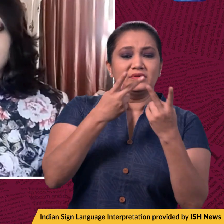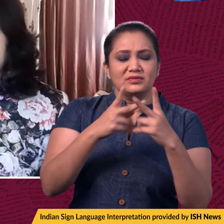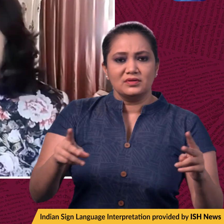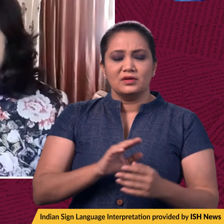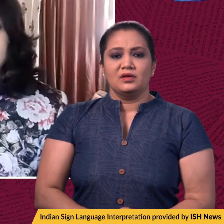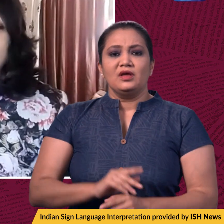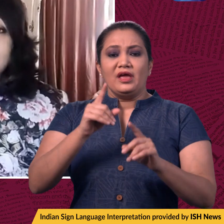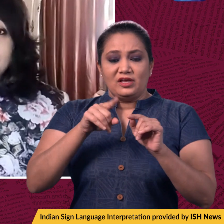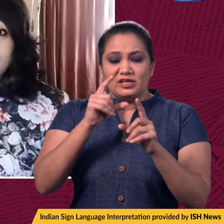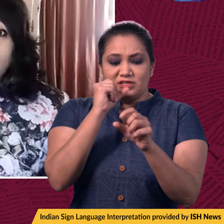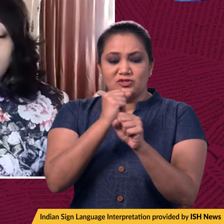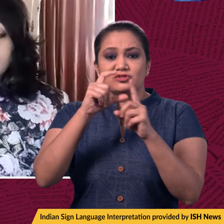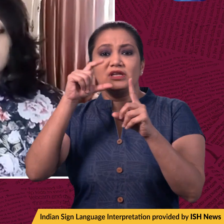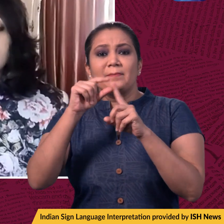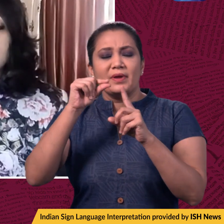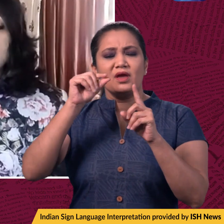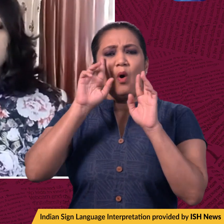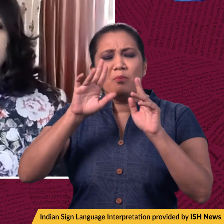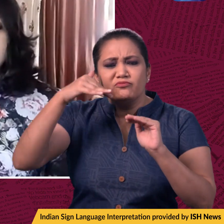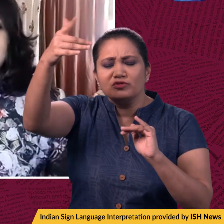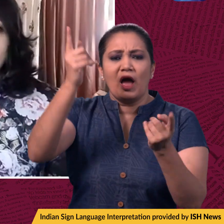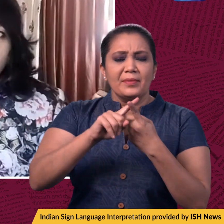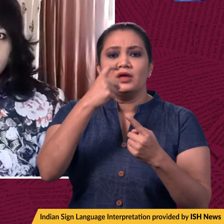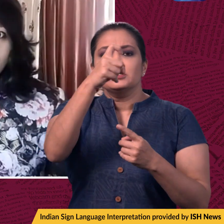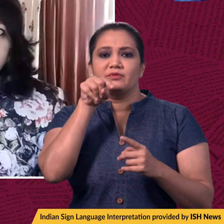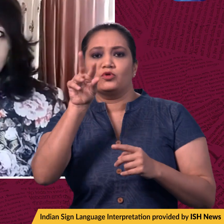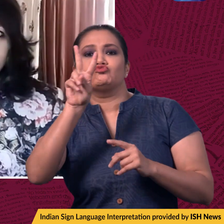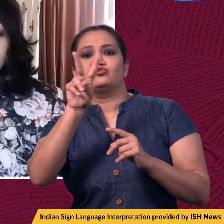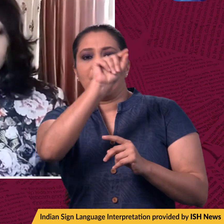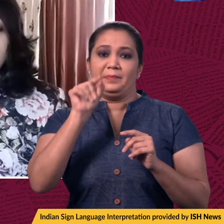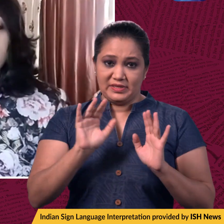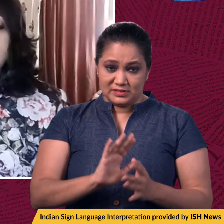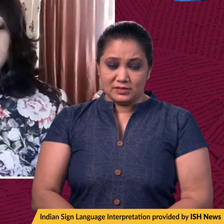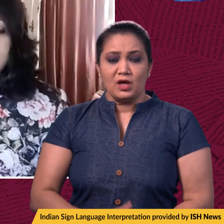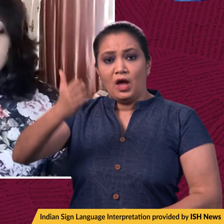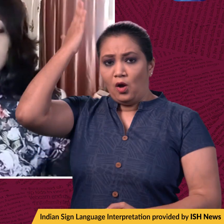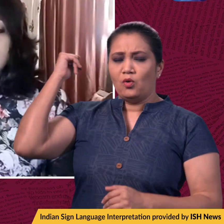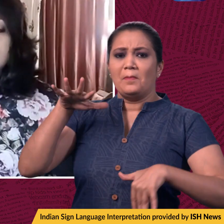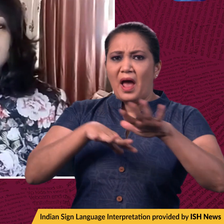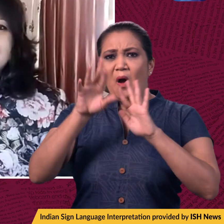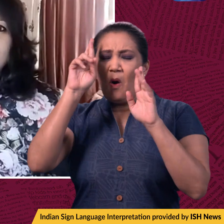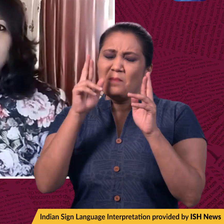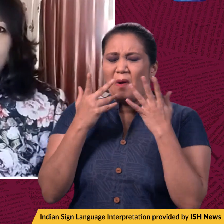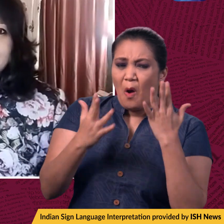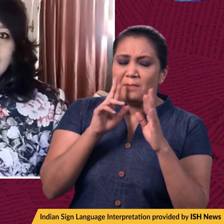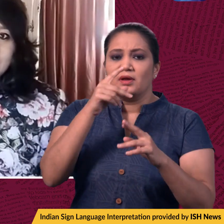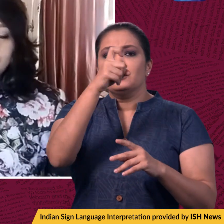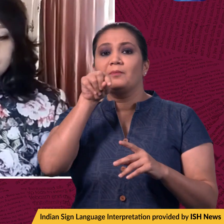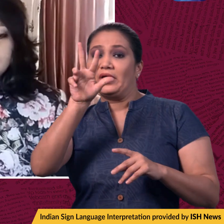FY23 GDP forecast to 7.2% from earlier guidance of 7.8%.